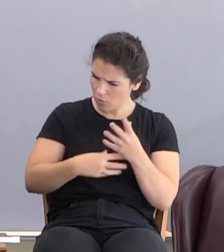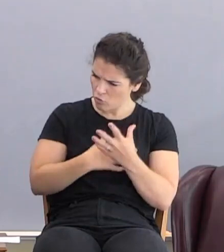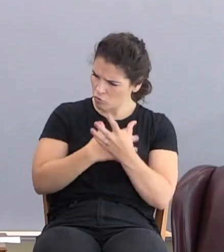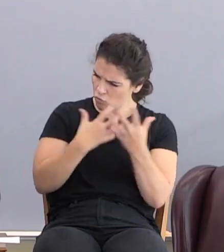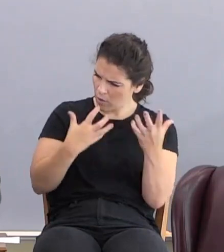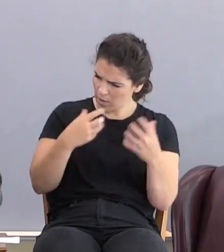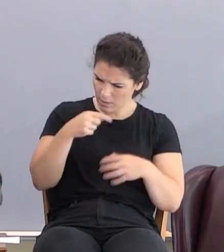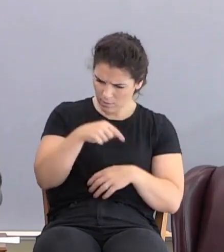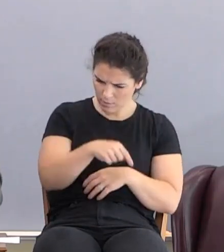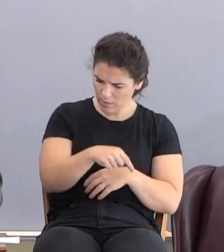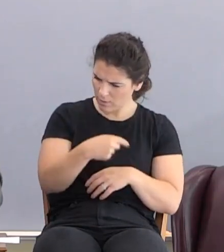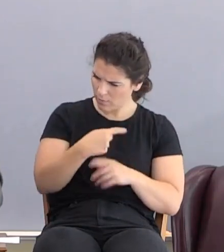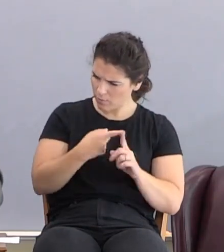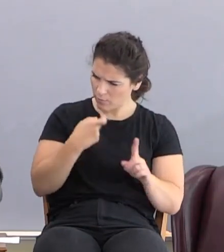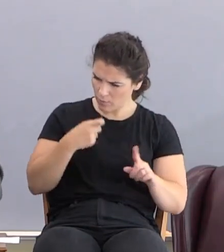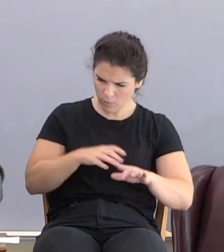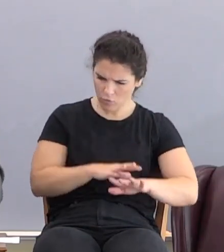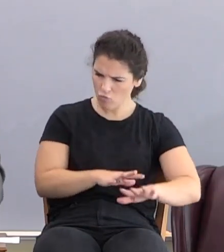me from the ground.